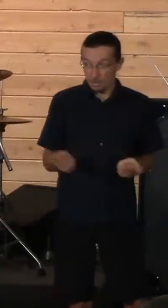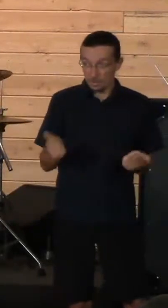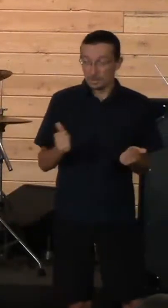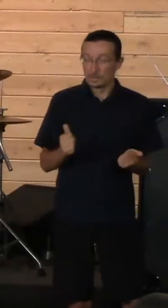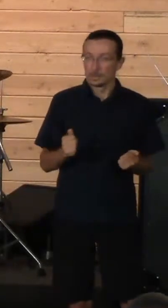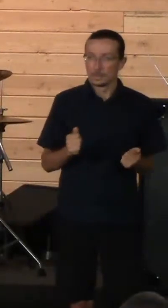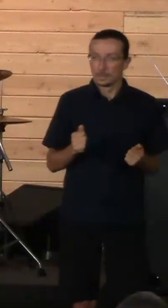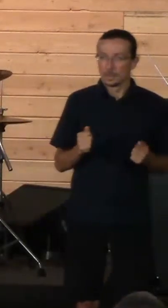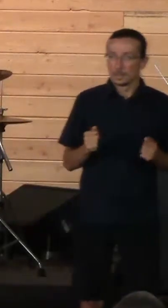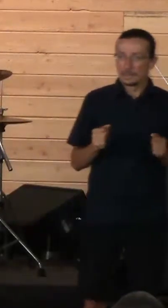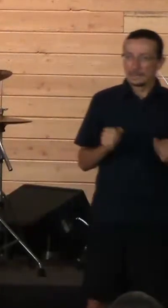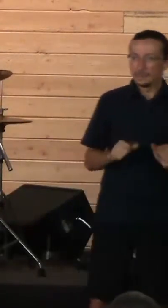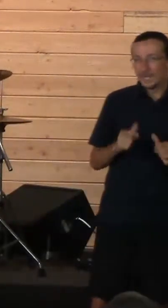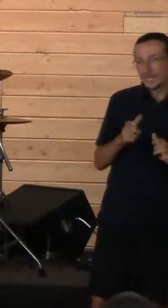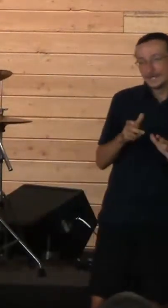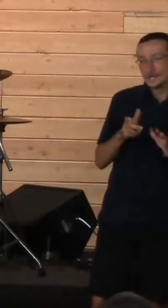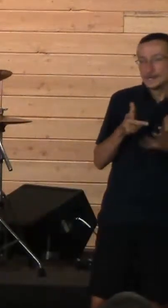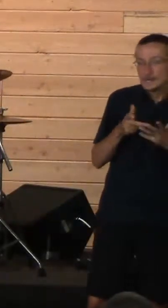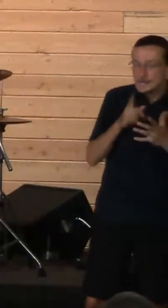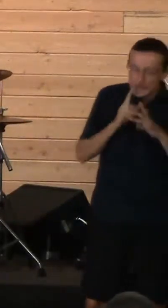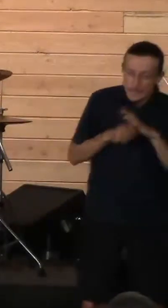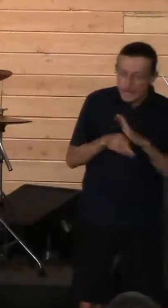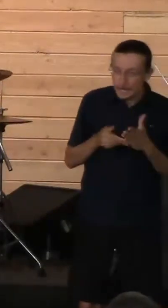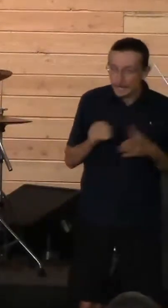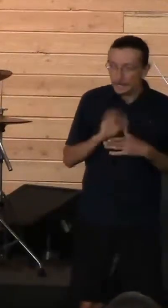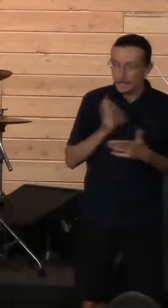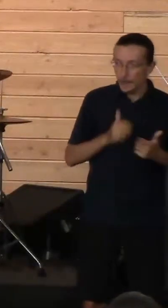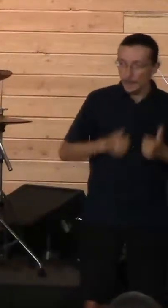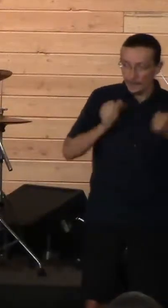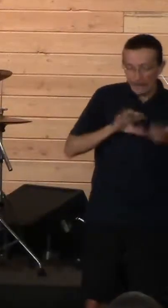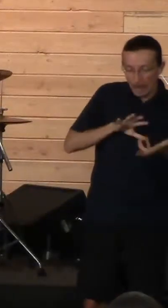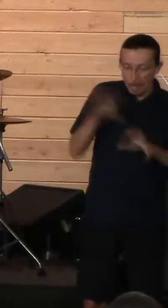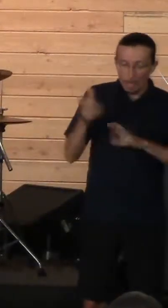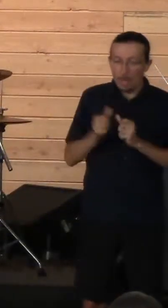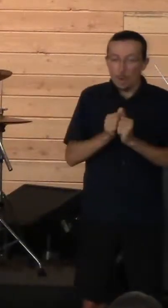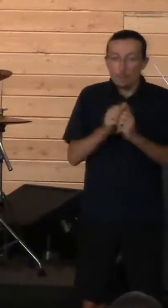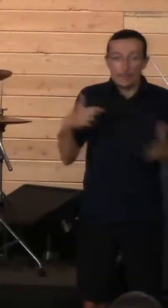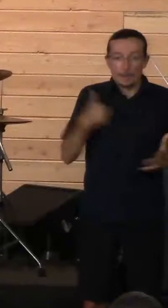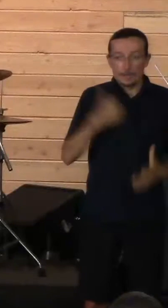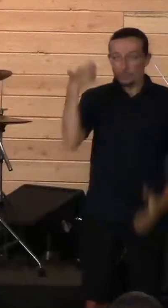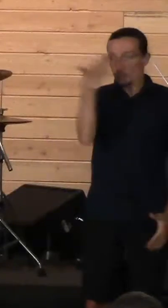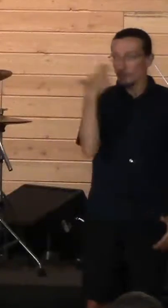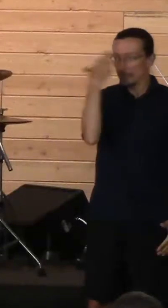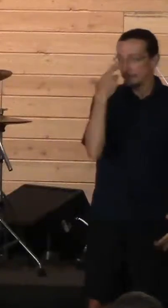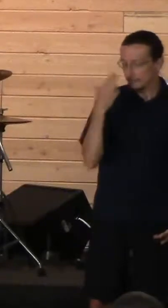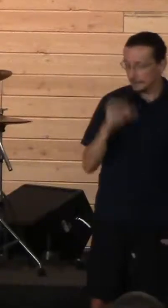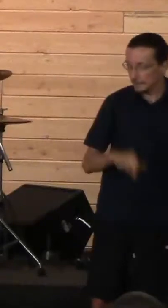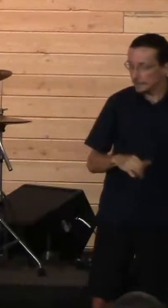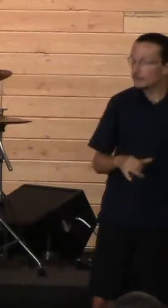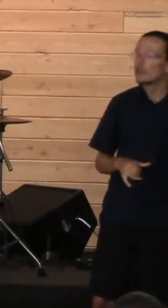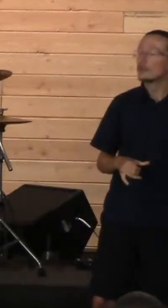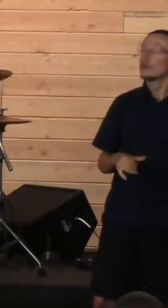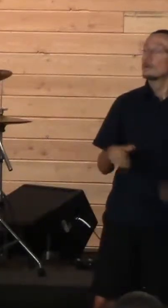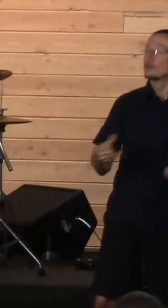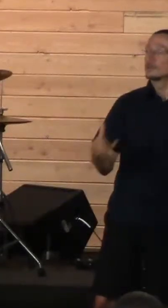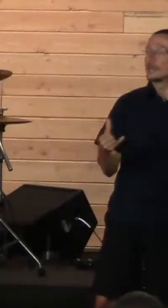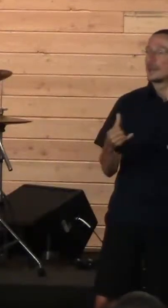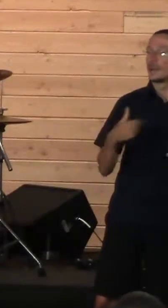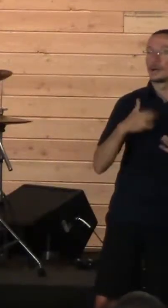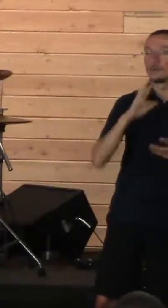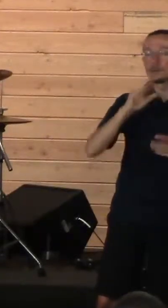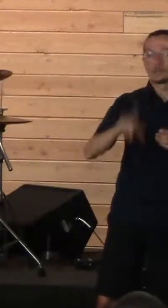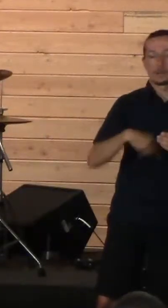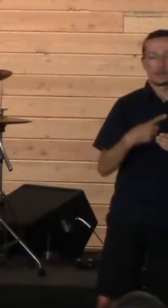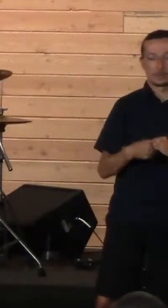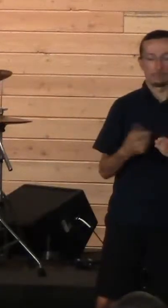havoc without us even knowing it. And so what I want us to talk about today is how do we deal with that?